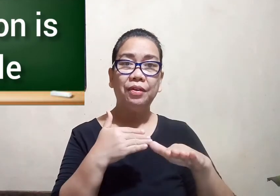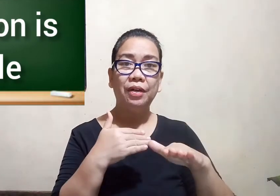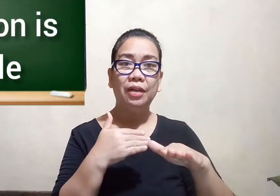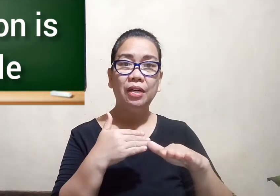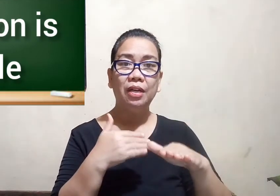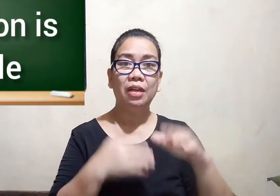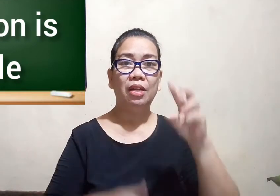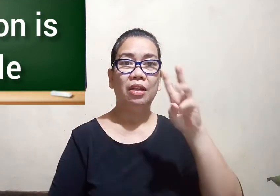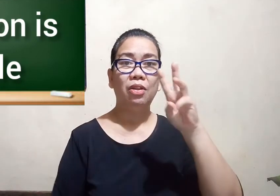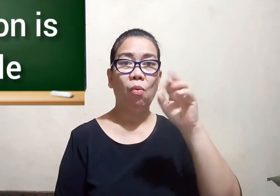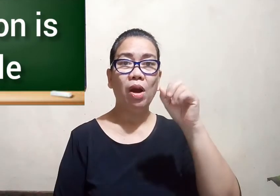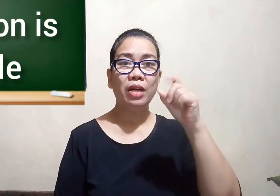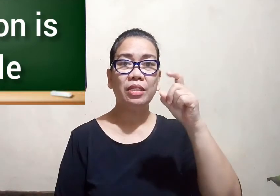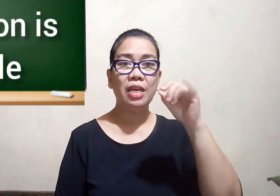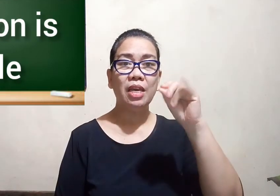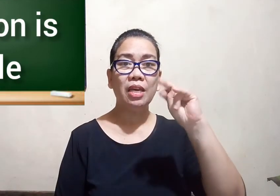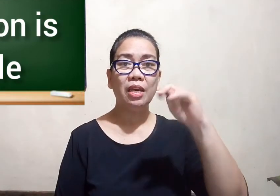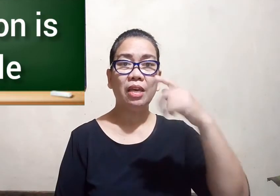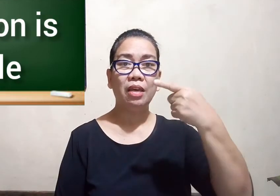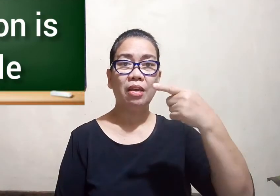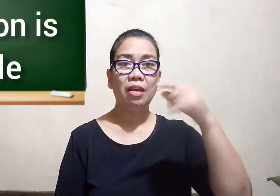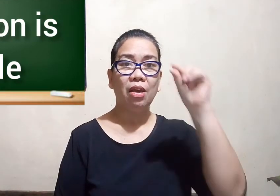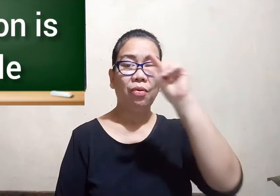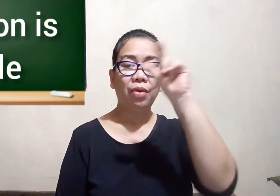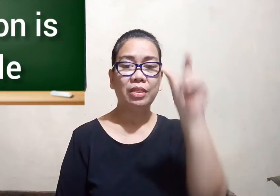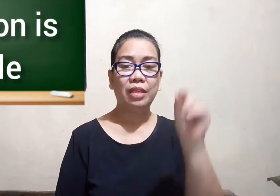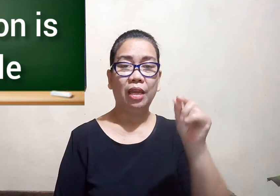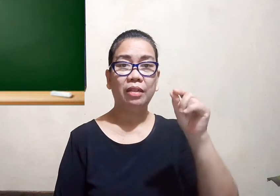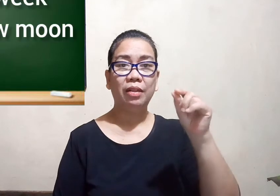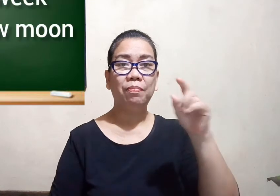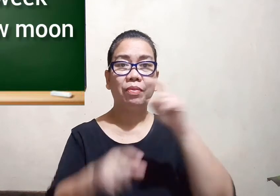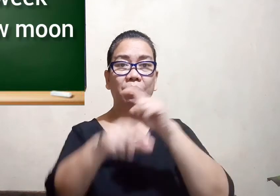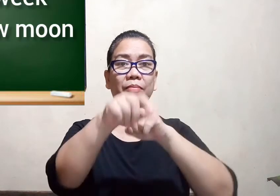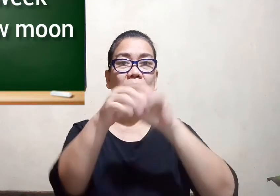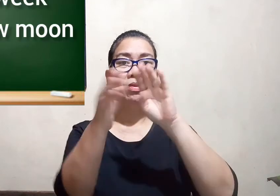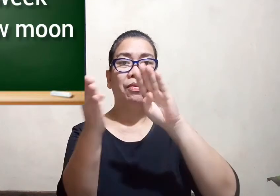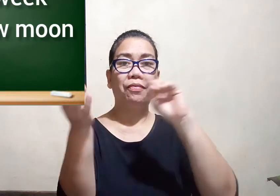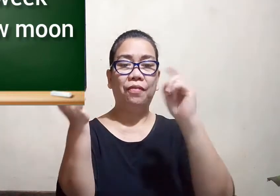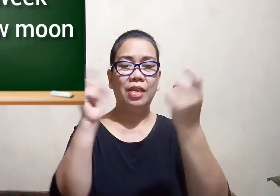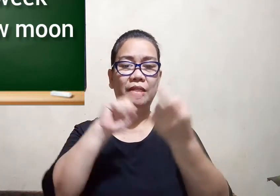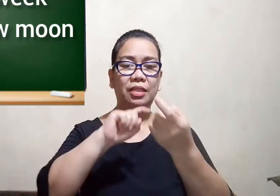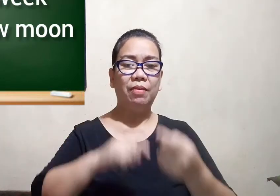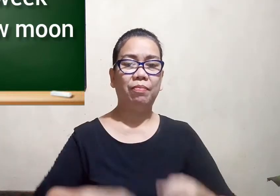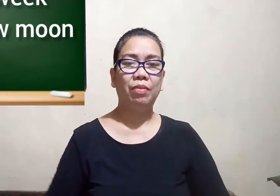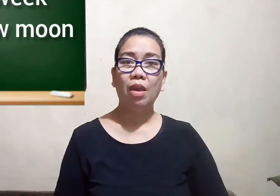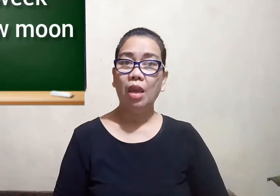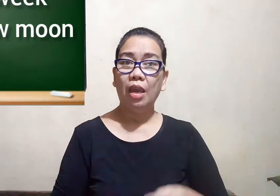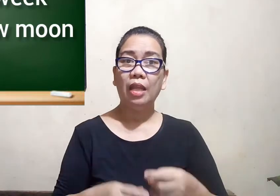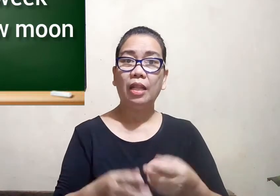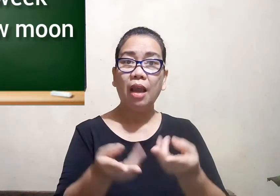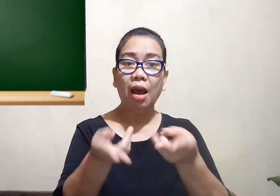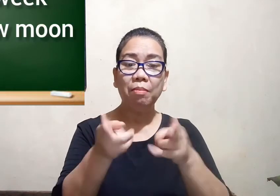the waxing crescent phase fourth it comes